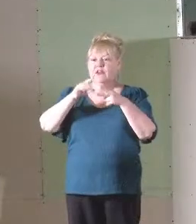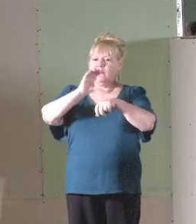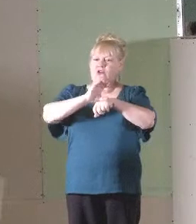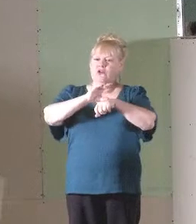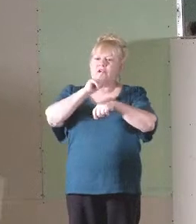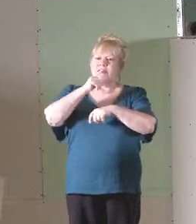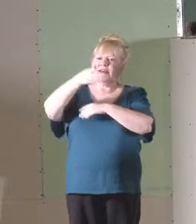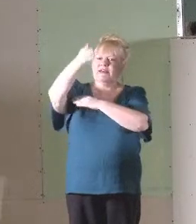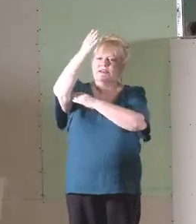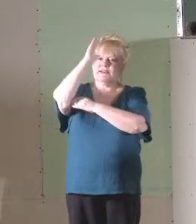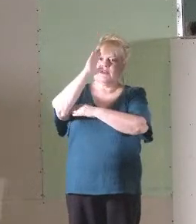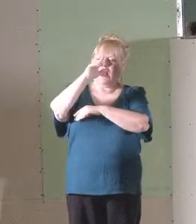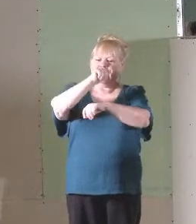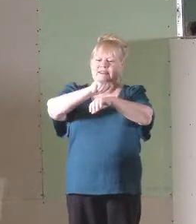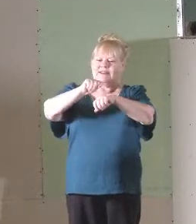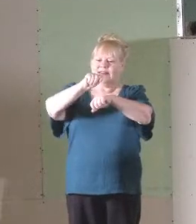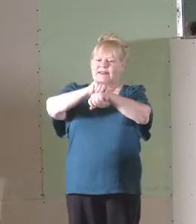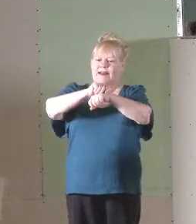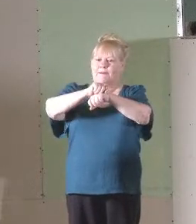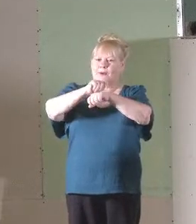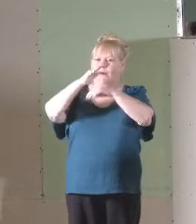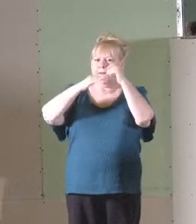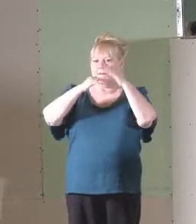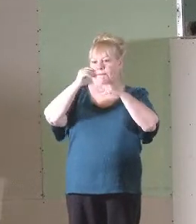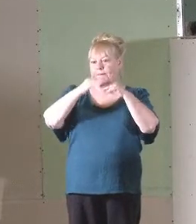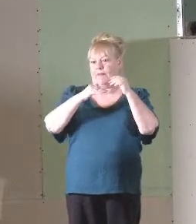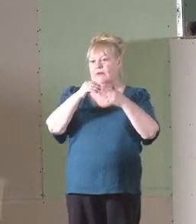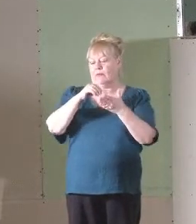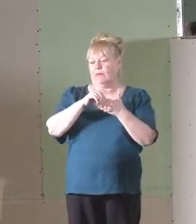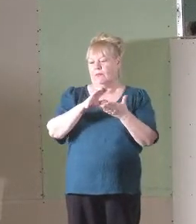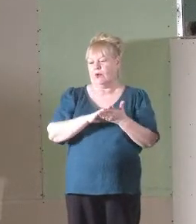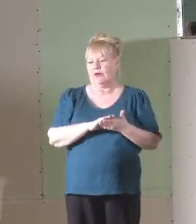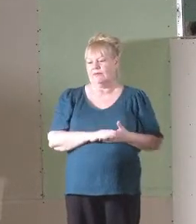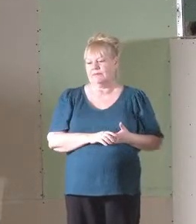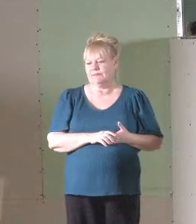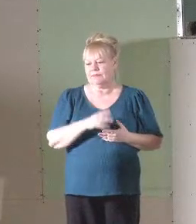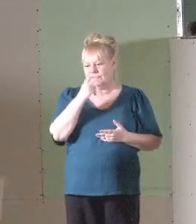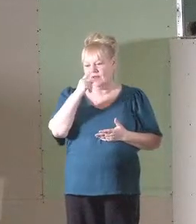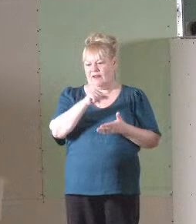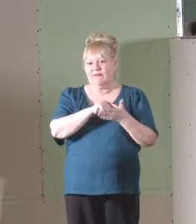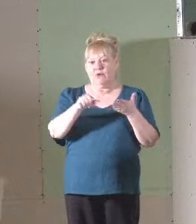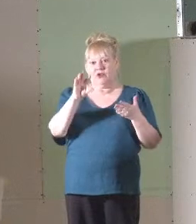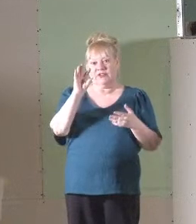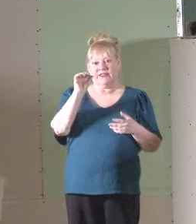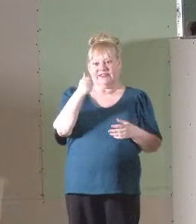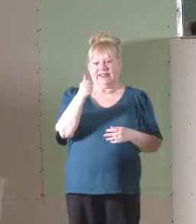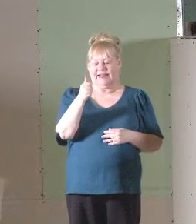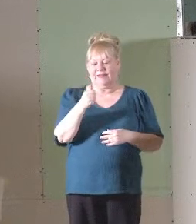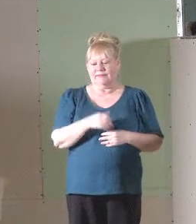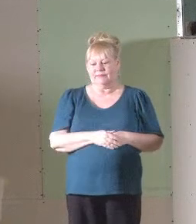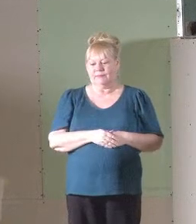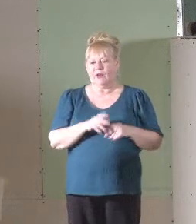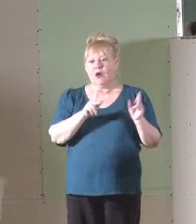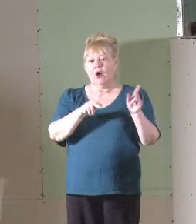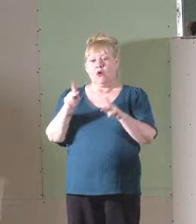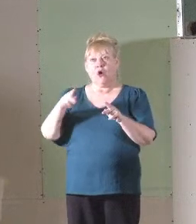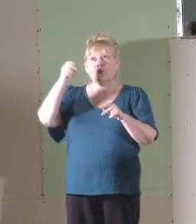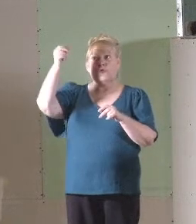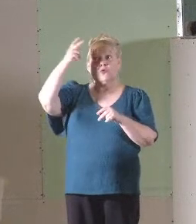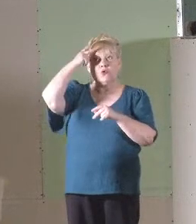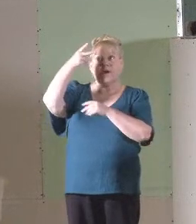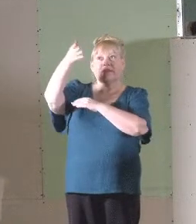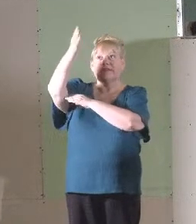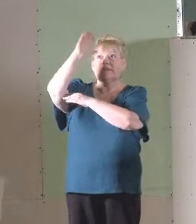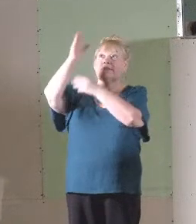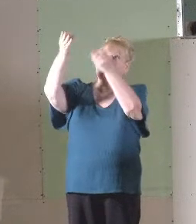church is God's temple building. If you'd like to write that down on your outline. Look at verse 10. According to the grace of God